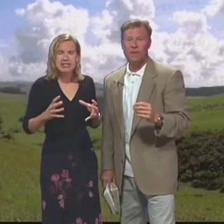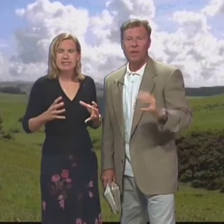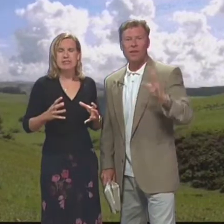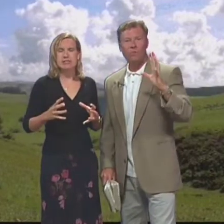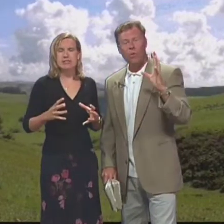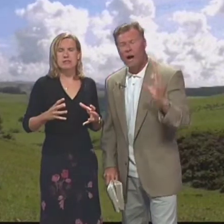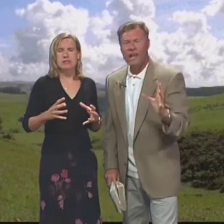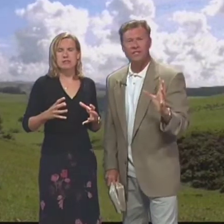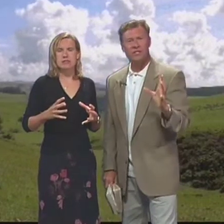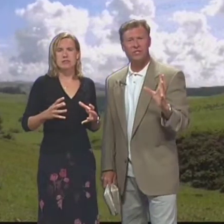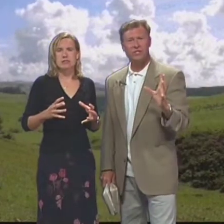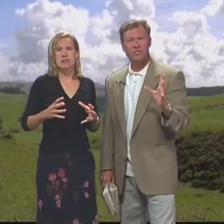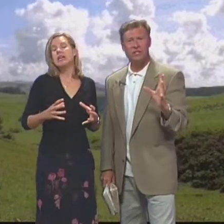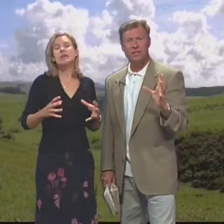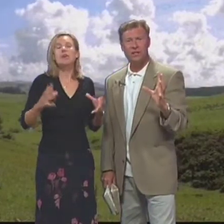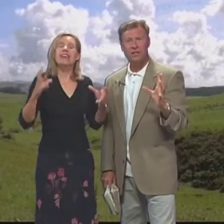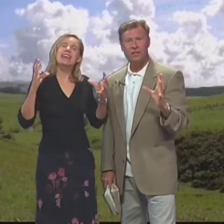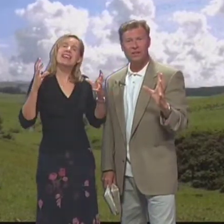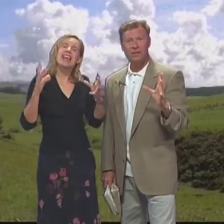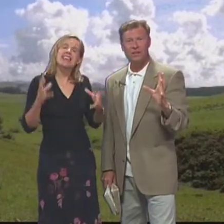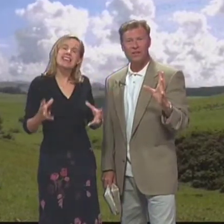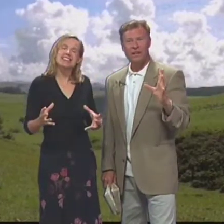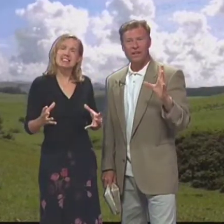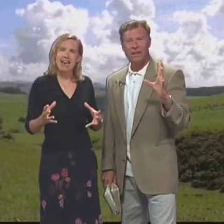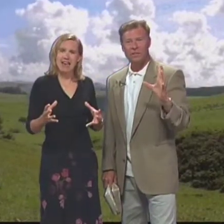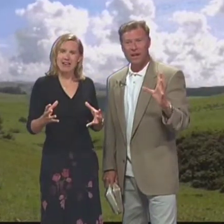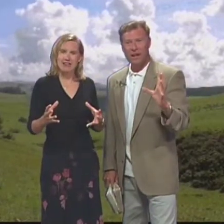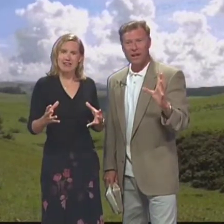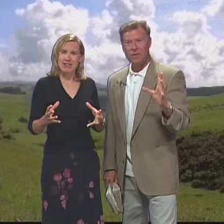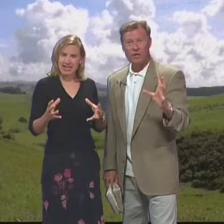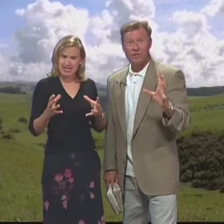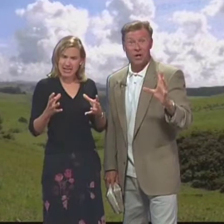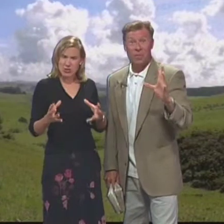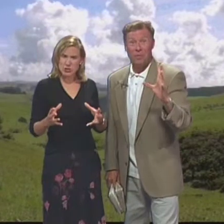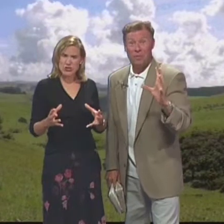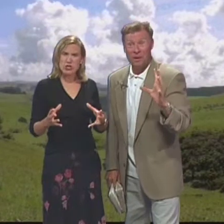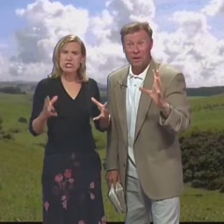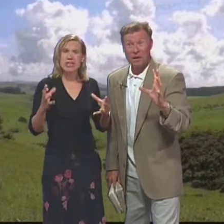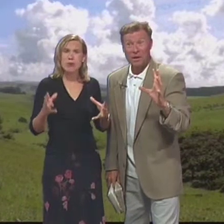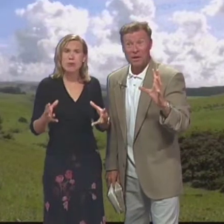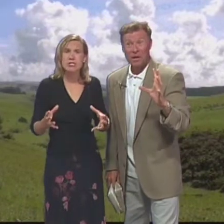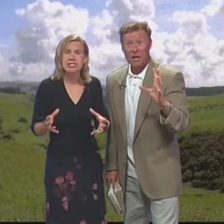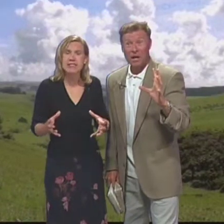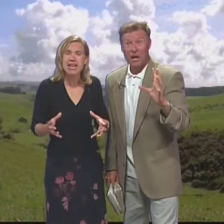e ideas And why is the church Church in America In western Europe